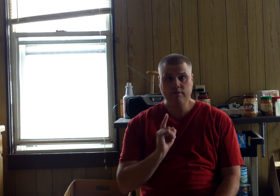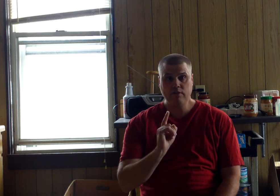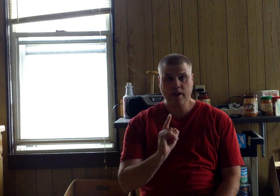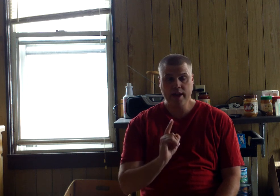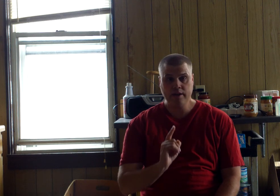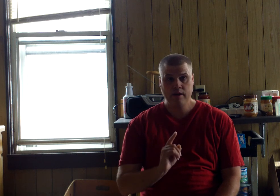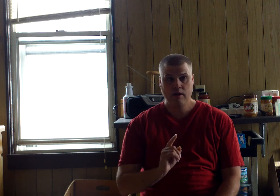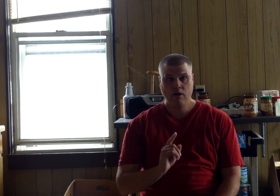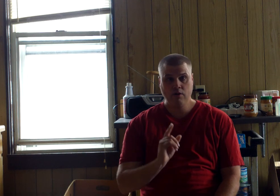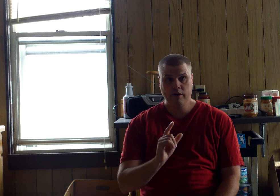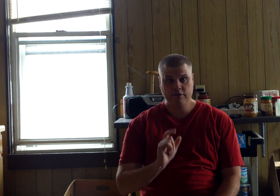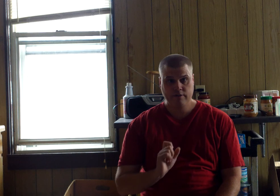of the land, Ernest.